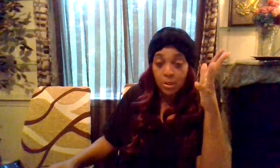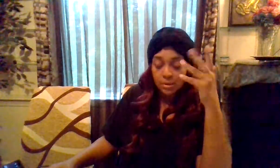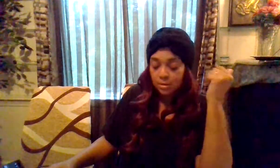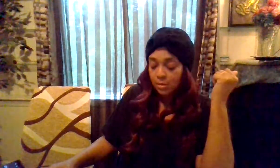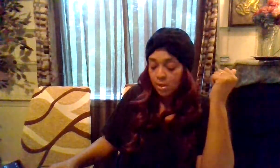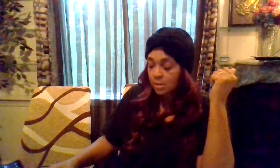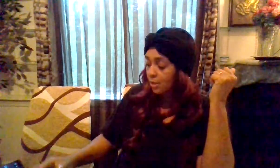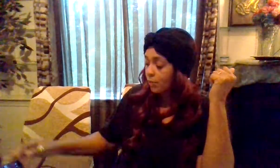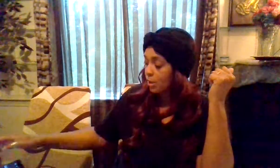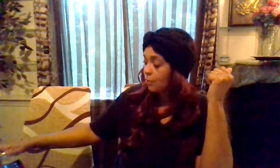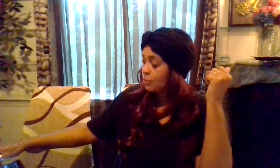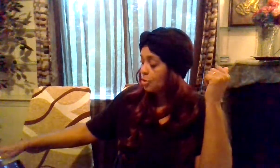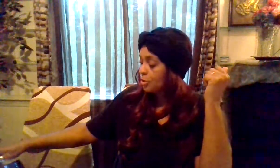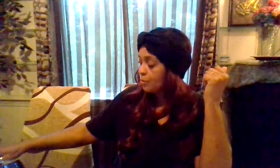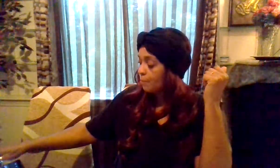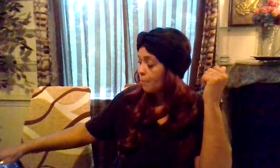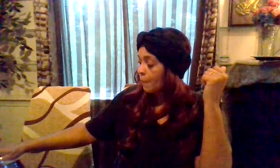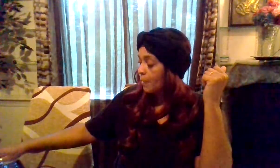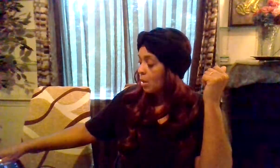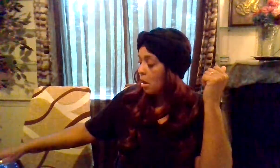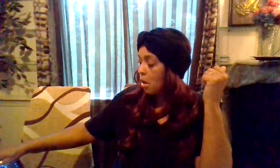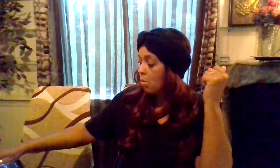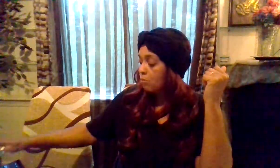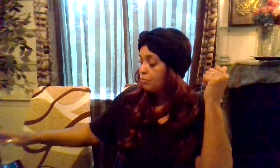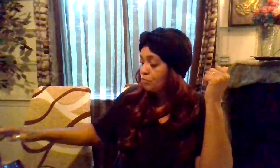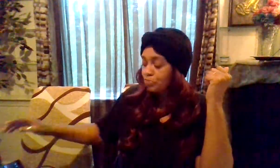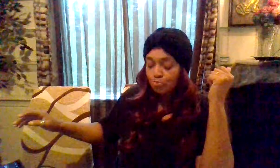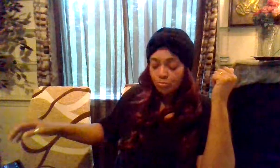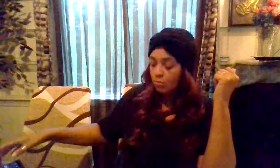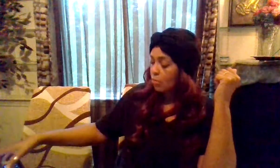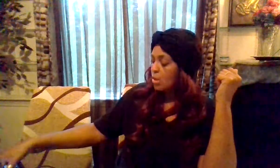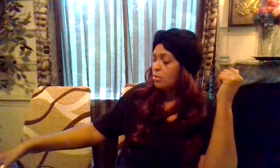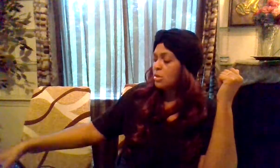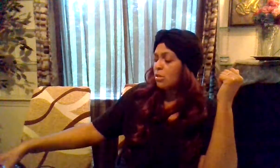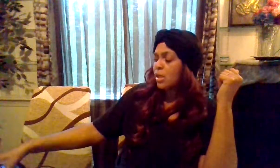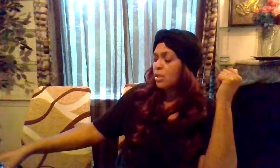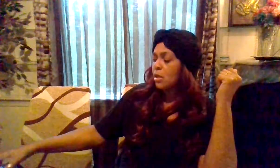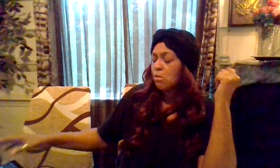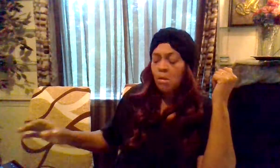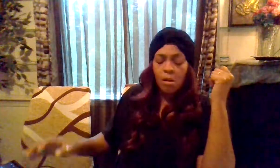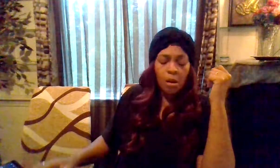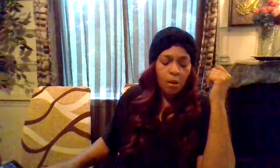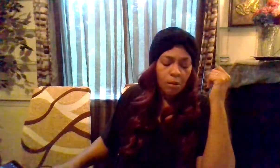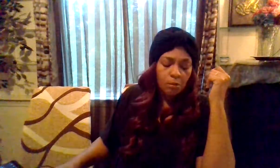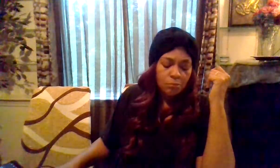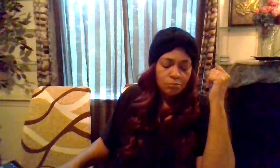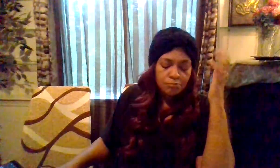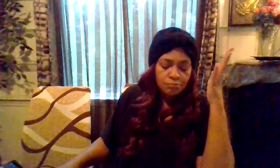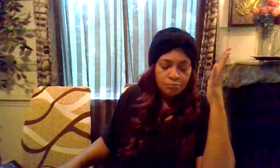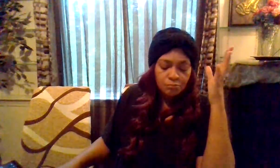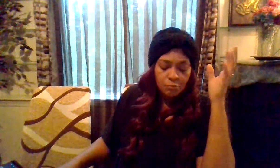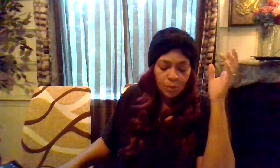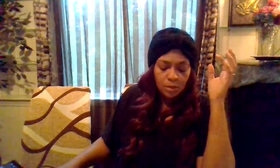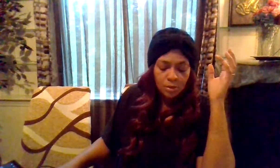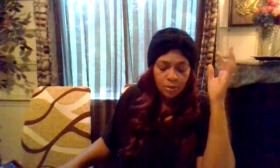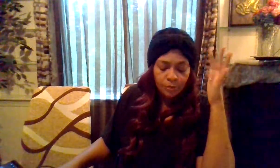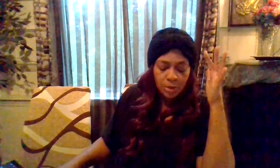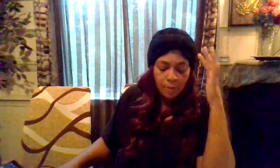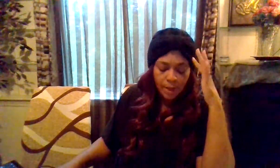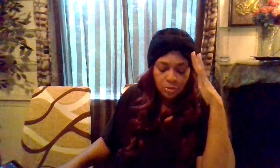a blessing is giving a gift to you um let me turn that down uh the video i'm about